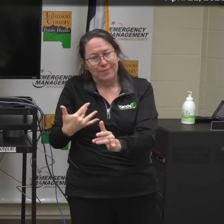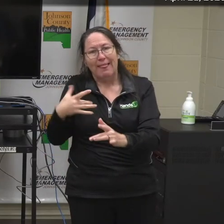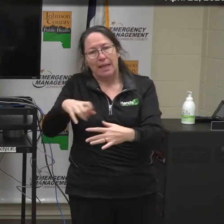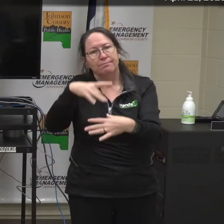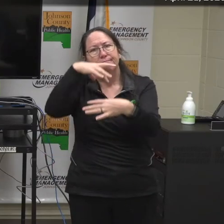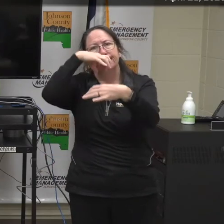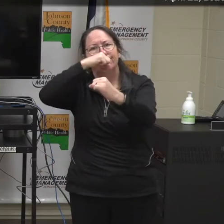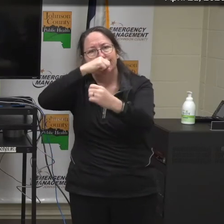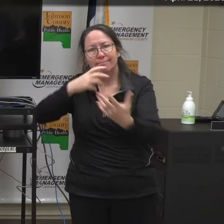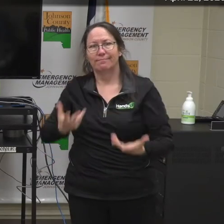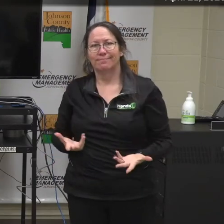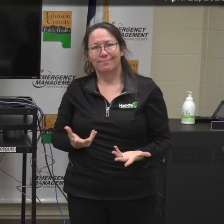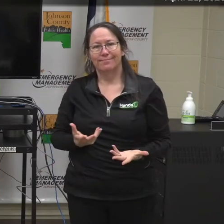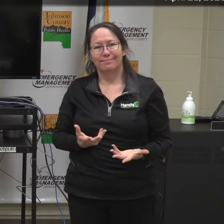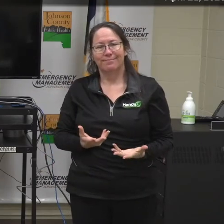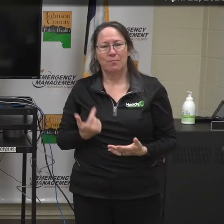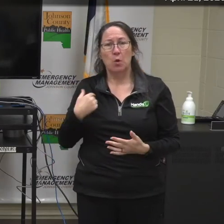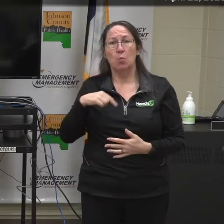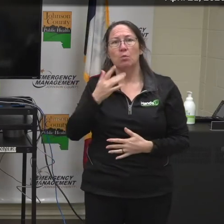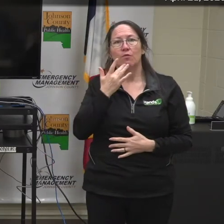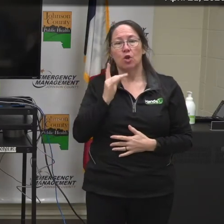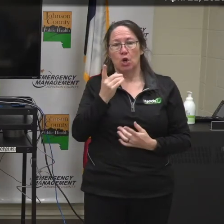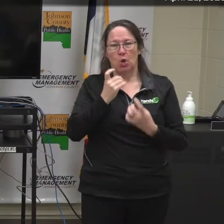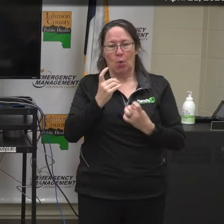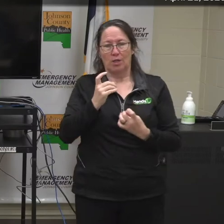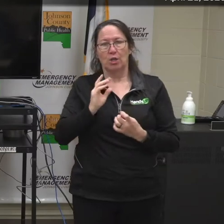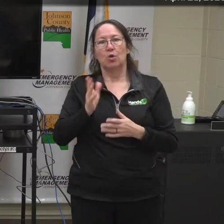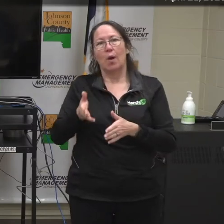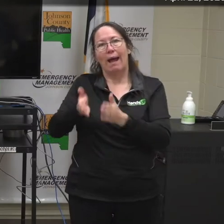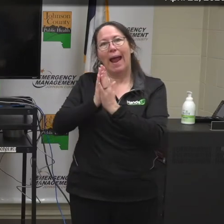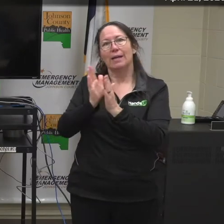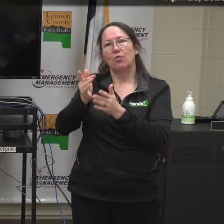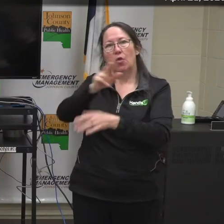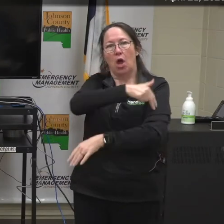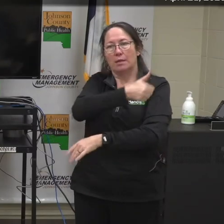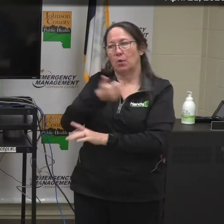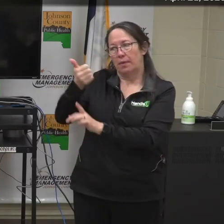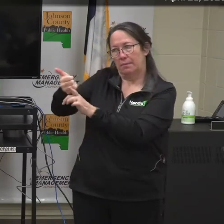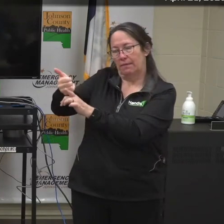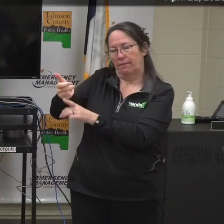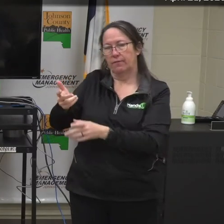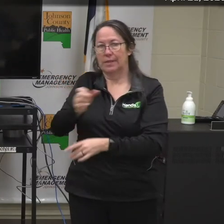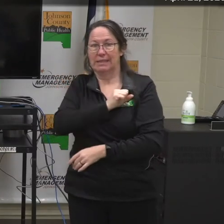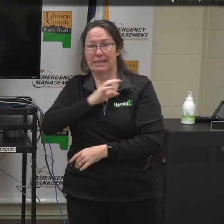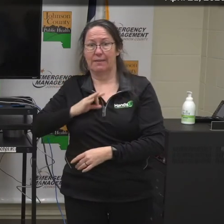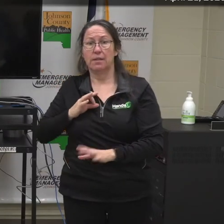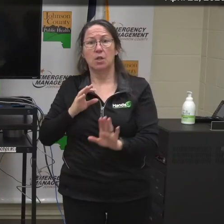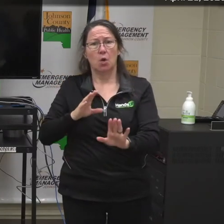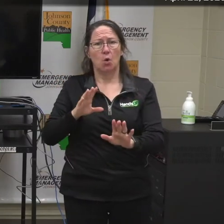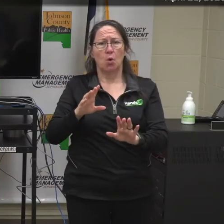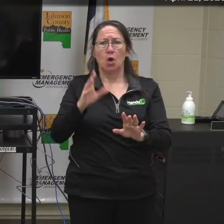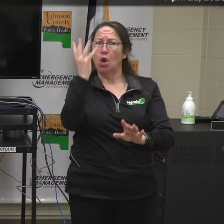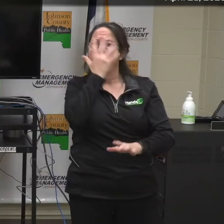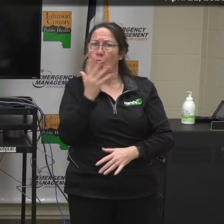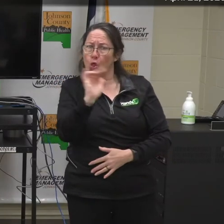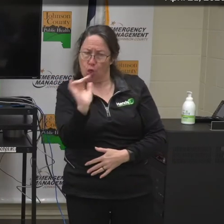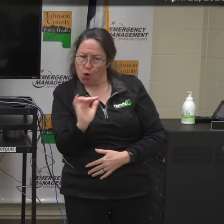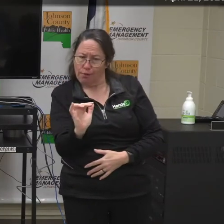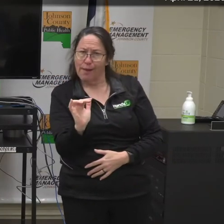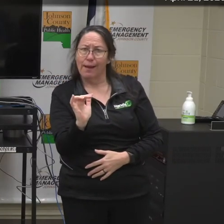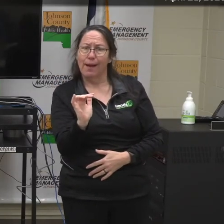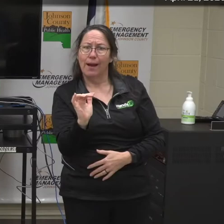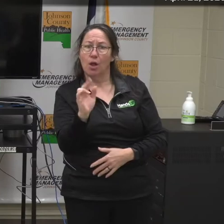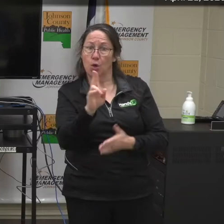that confidential. You know, we would refer those questions to our hospital partners. Yeah. Does it, so based on that, does it look like these cases